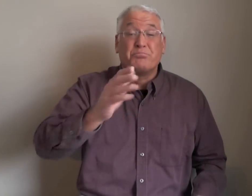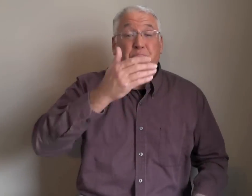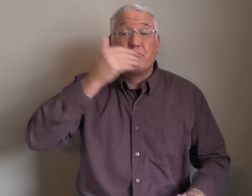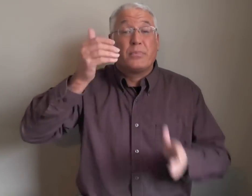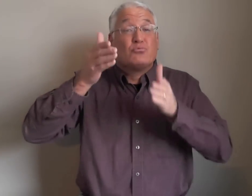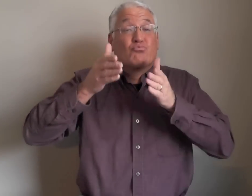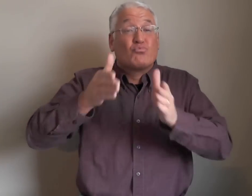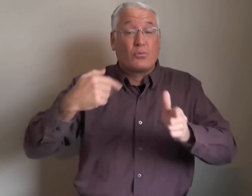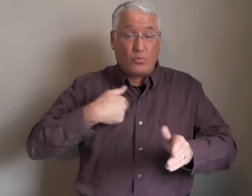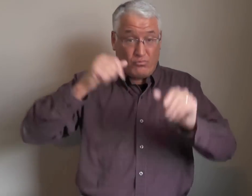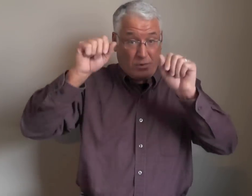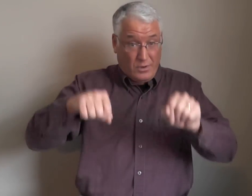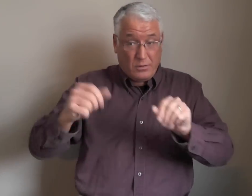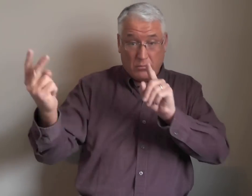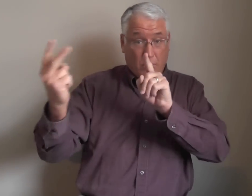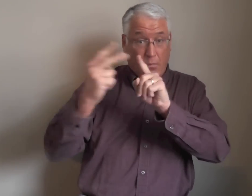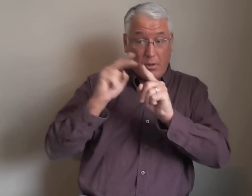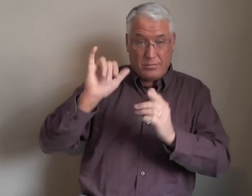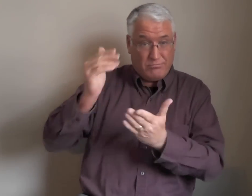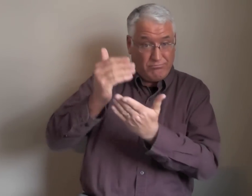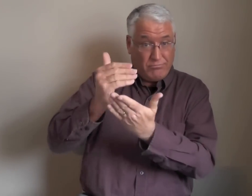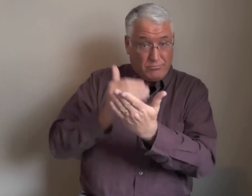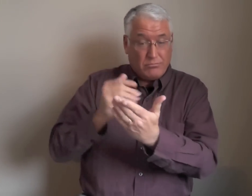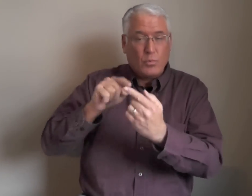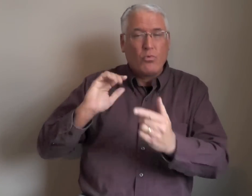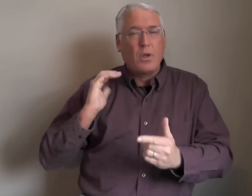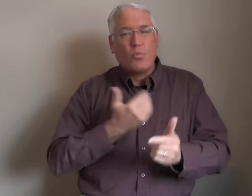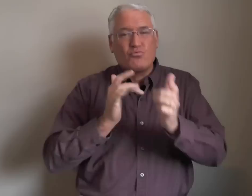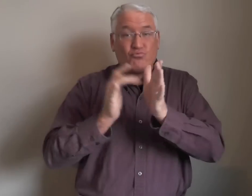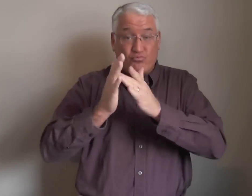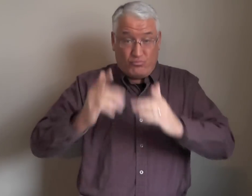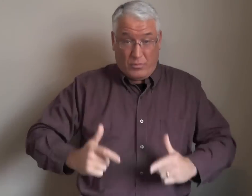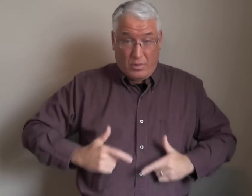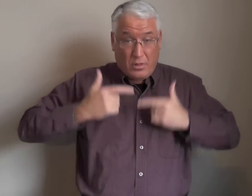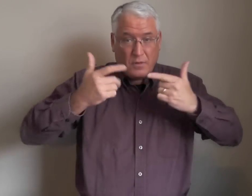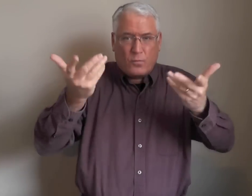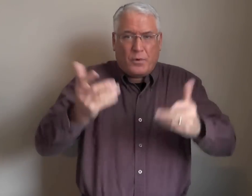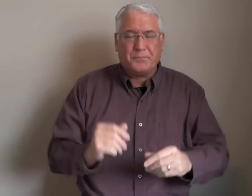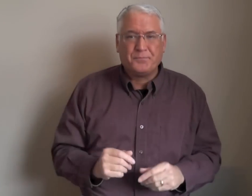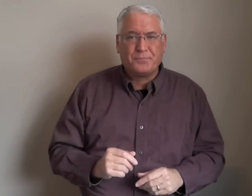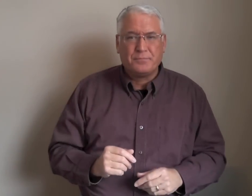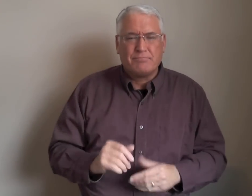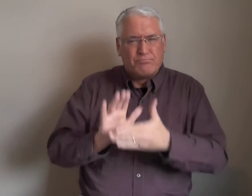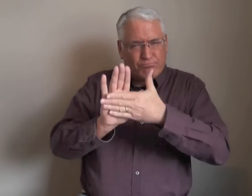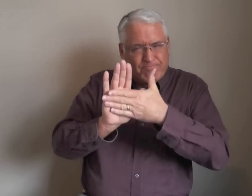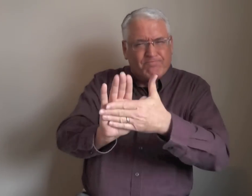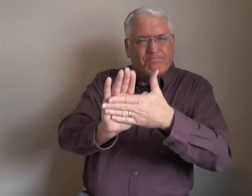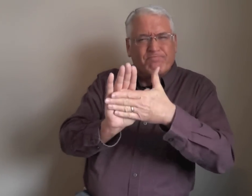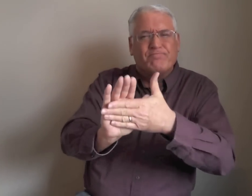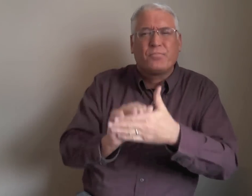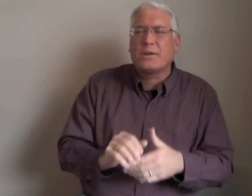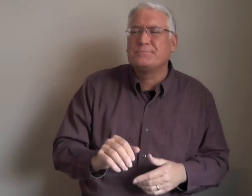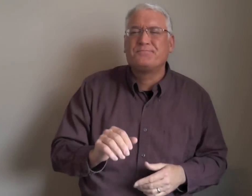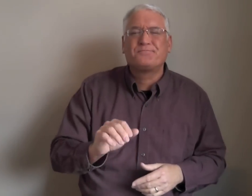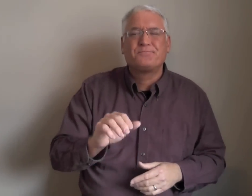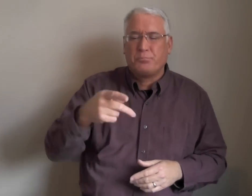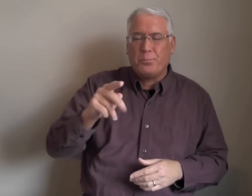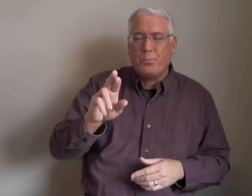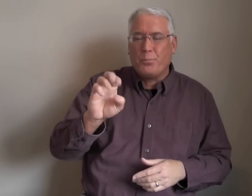You know, the best way that we can apply this lesson to our Christian life is to press